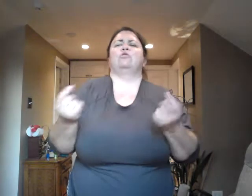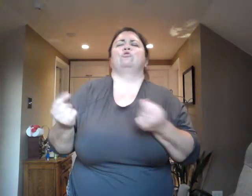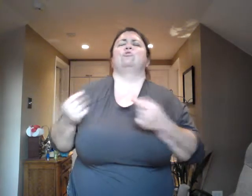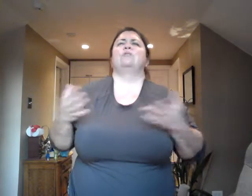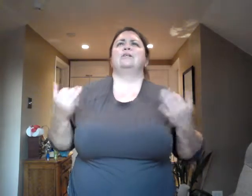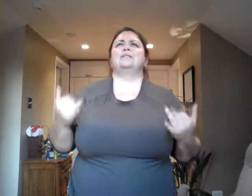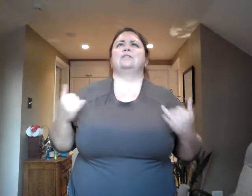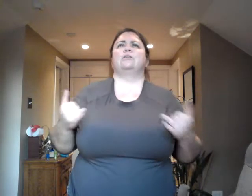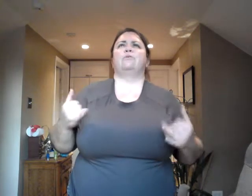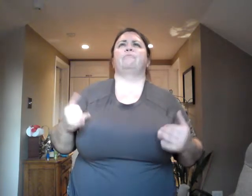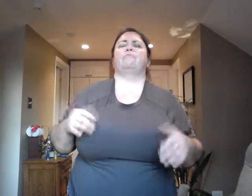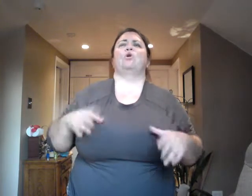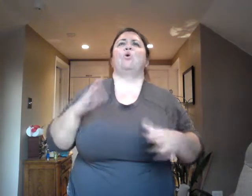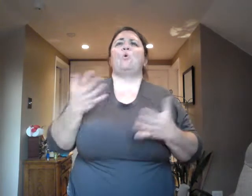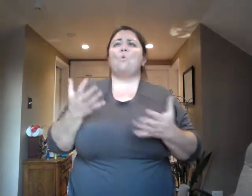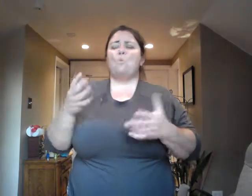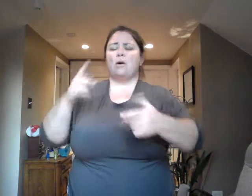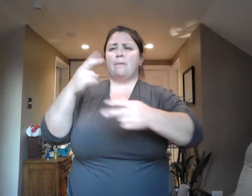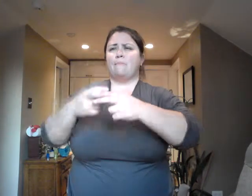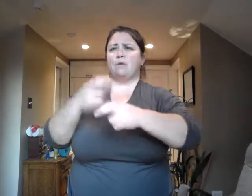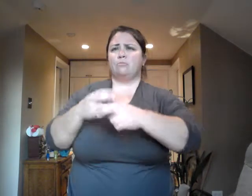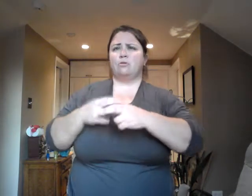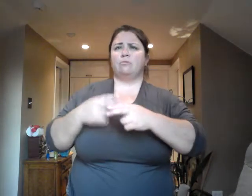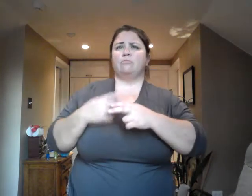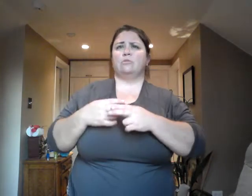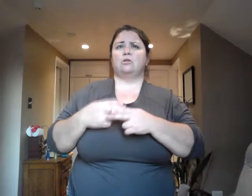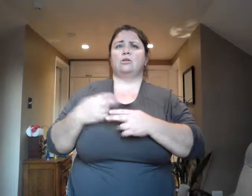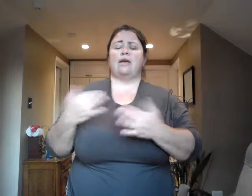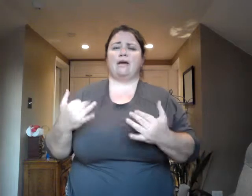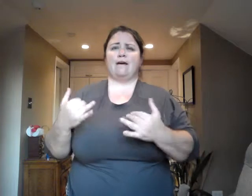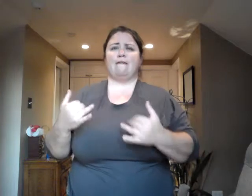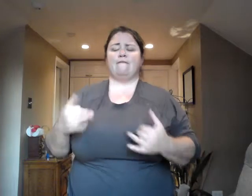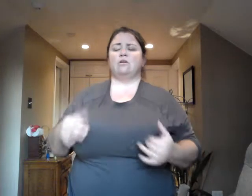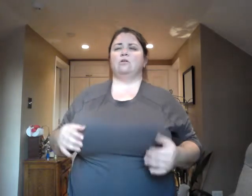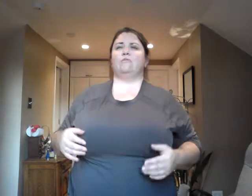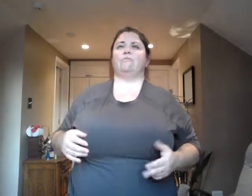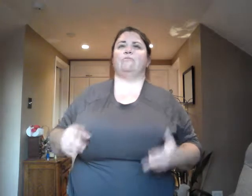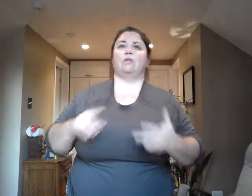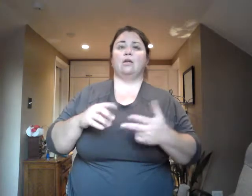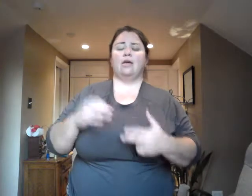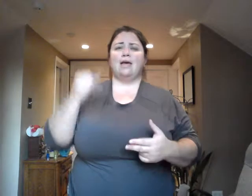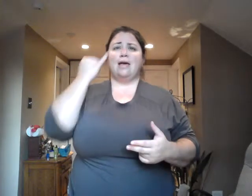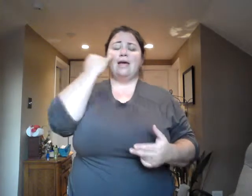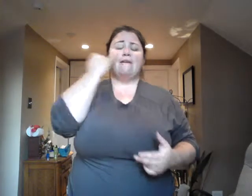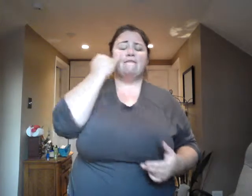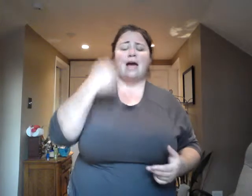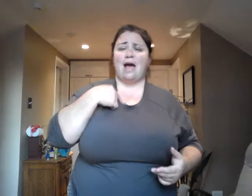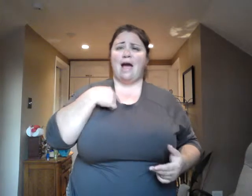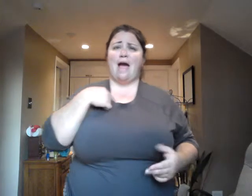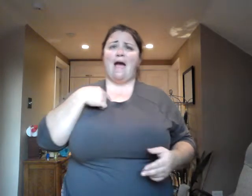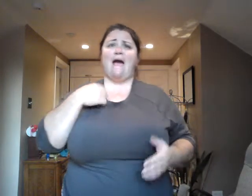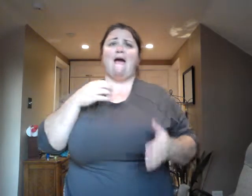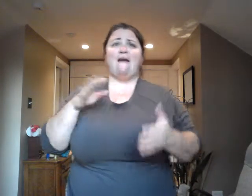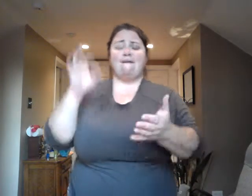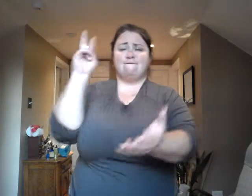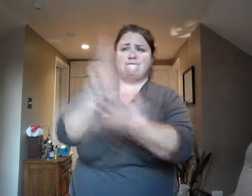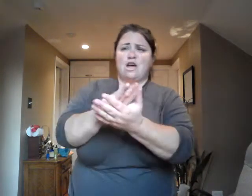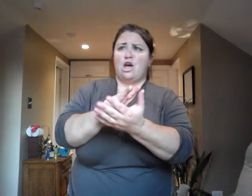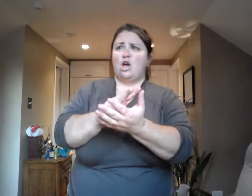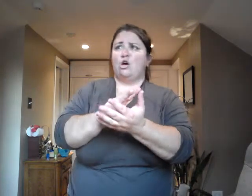problems am I going to have to face? What's going to happen if I fail the challenges facing him? I'm going